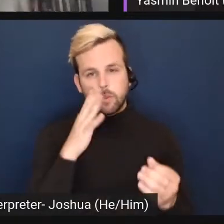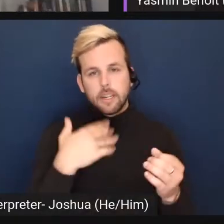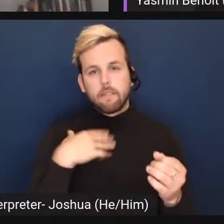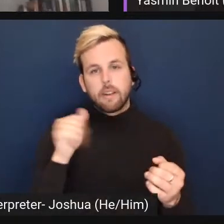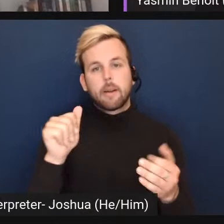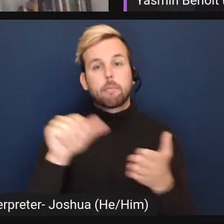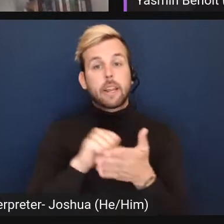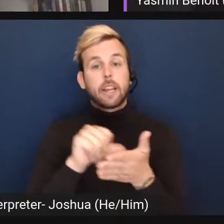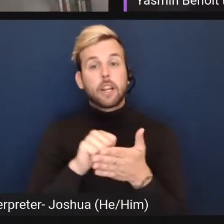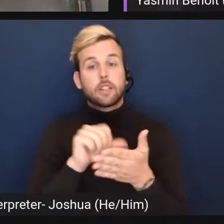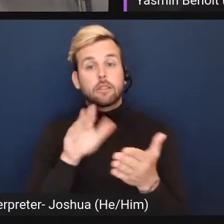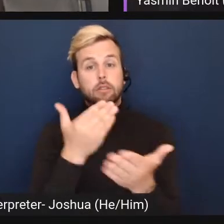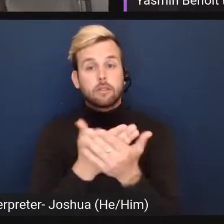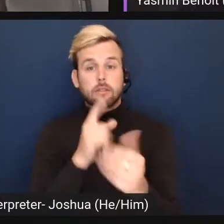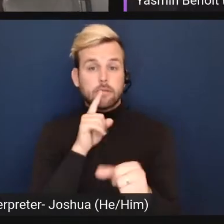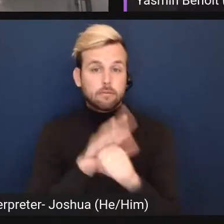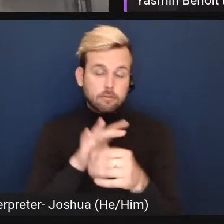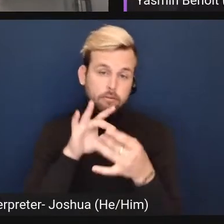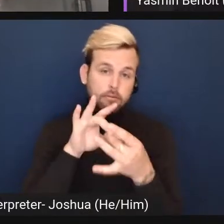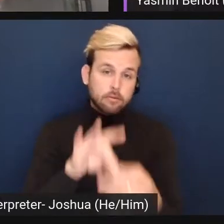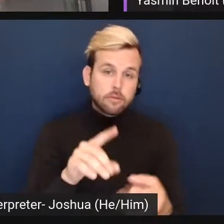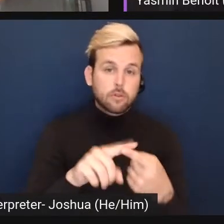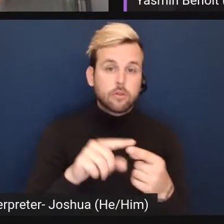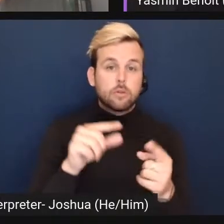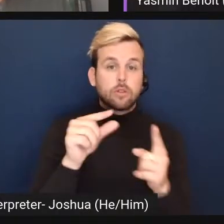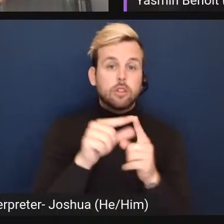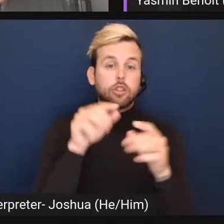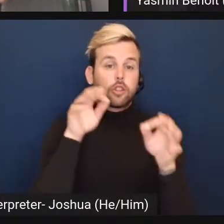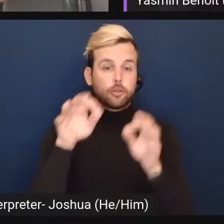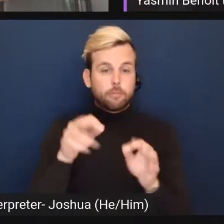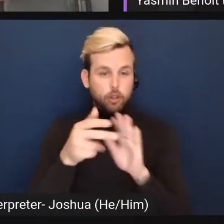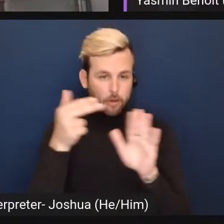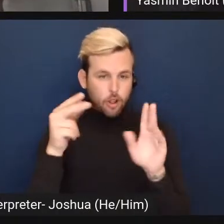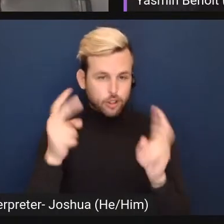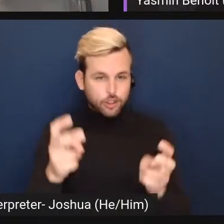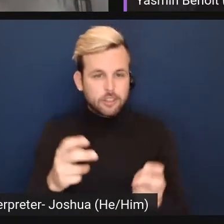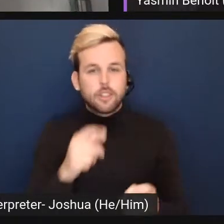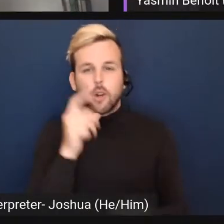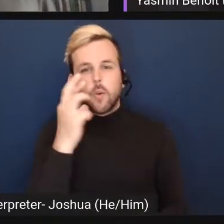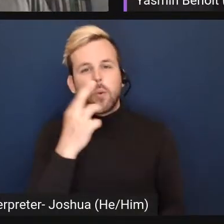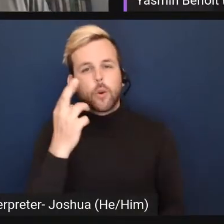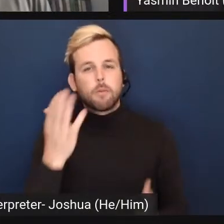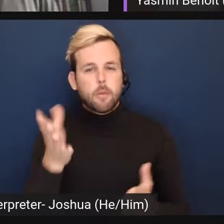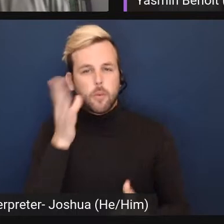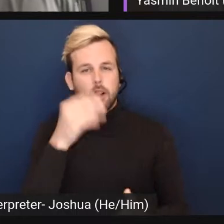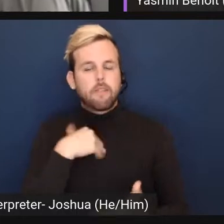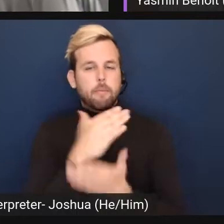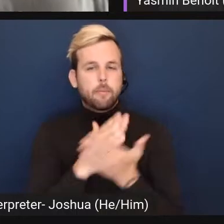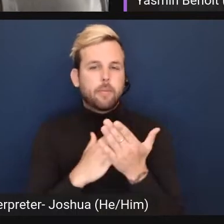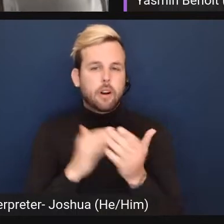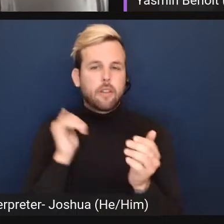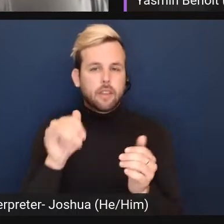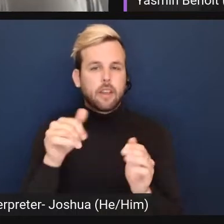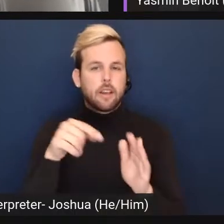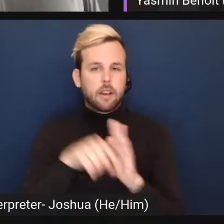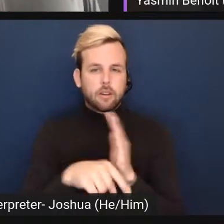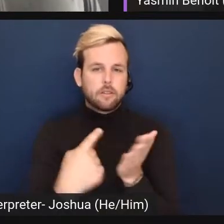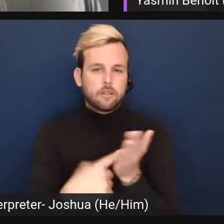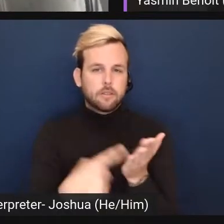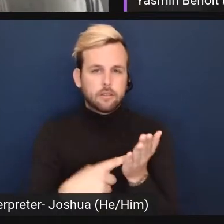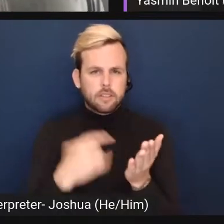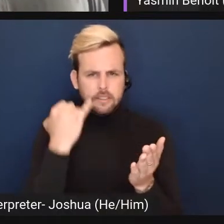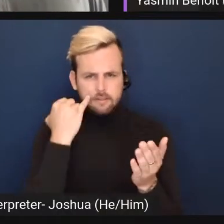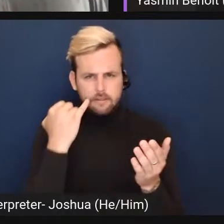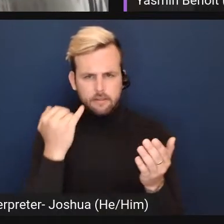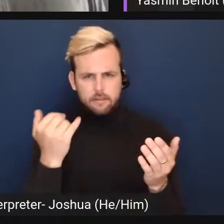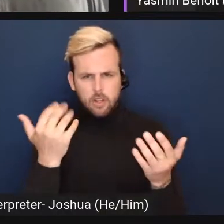is entirely dedicated to terminology. So don't worry, everyone, there probably will be a section that goes into, if there isn't already, I